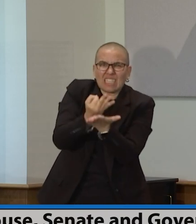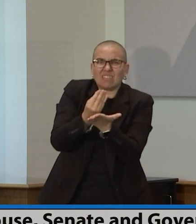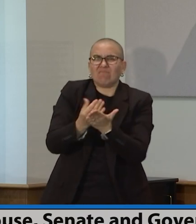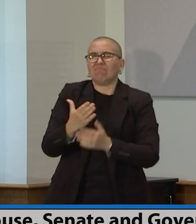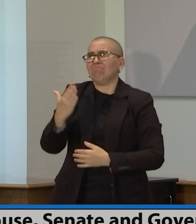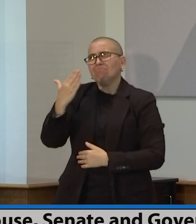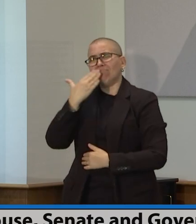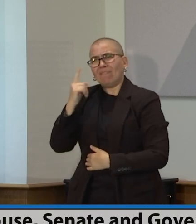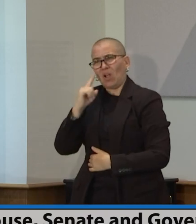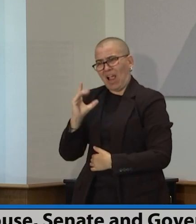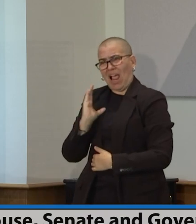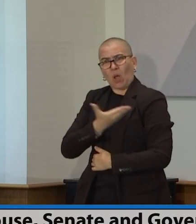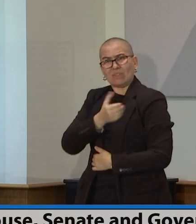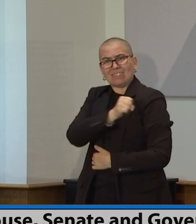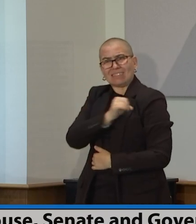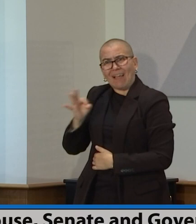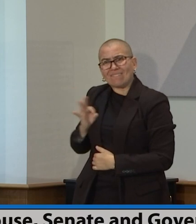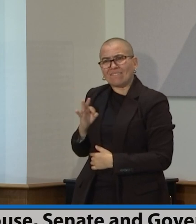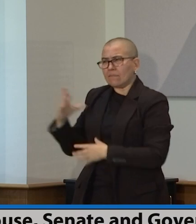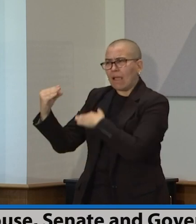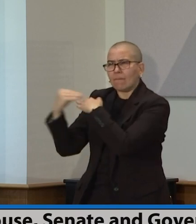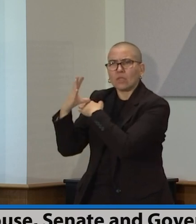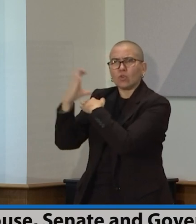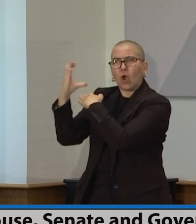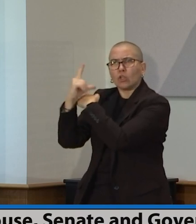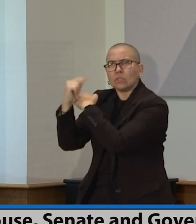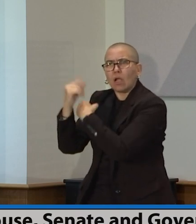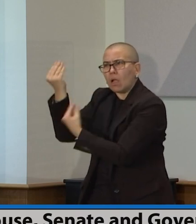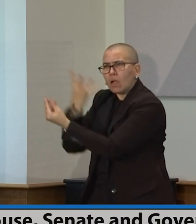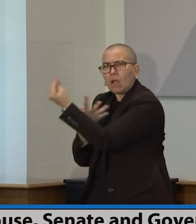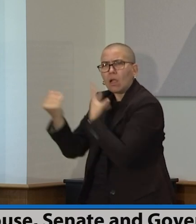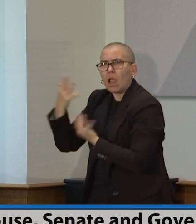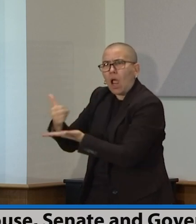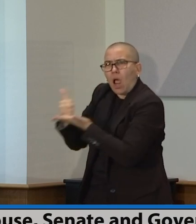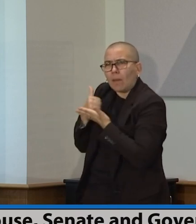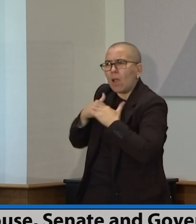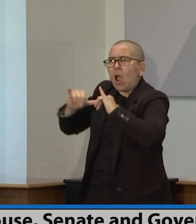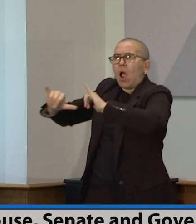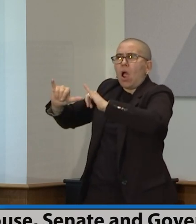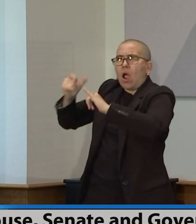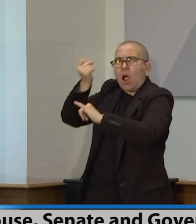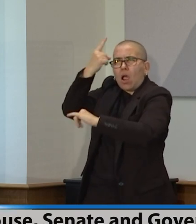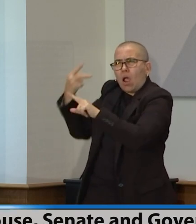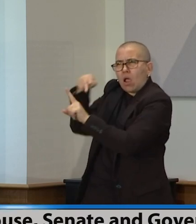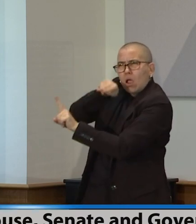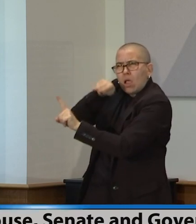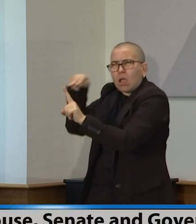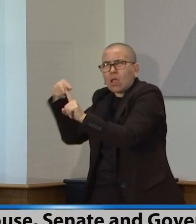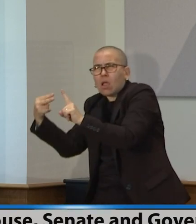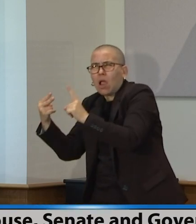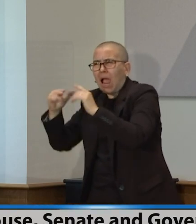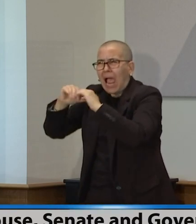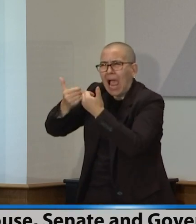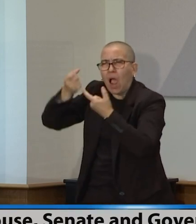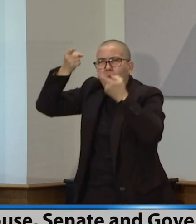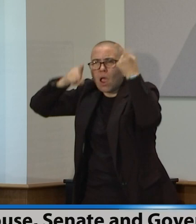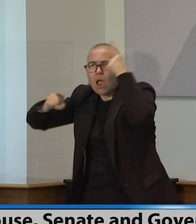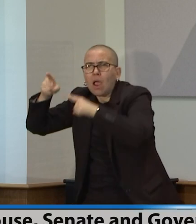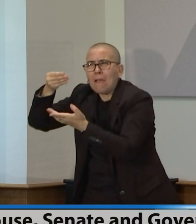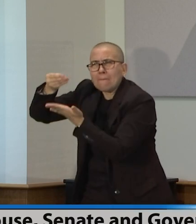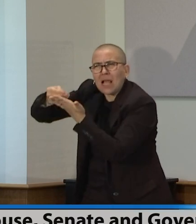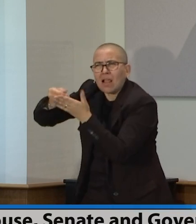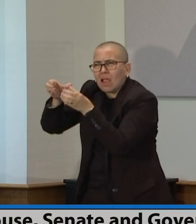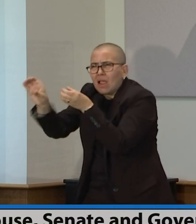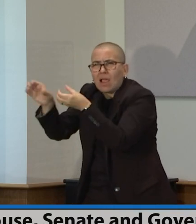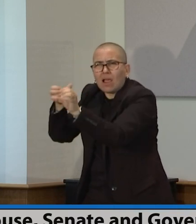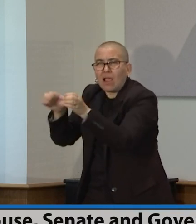us, Britta Raytan, who help us understand the numbers and took a lot of time last night on